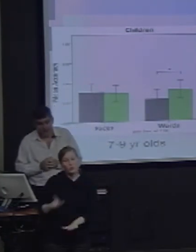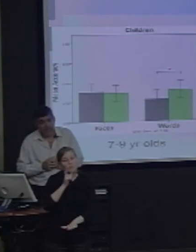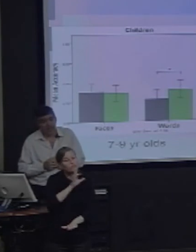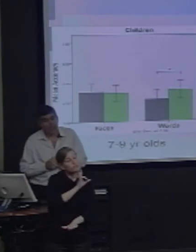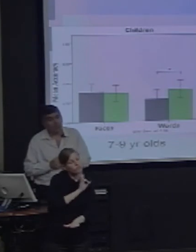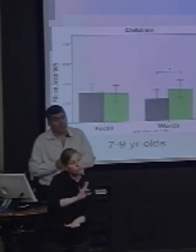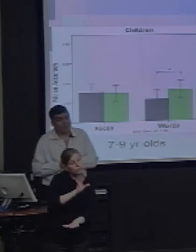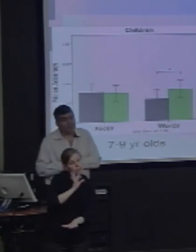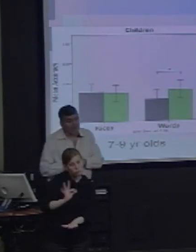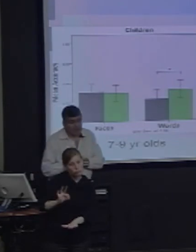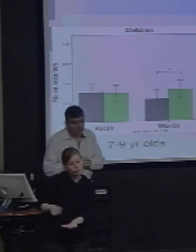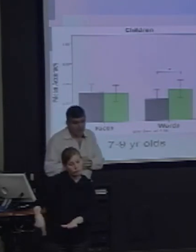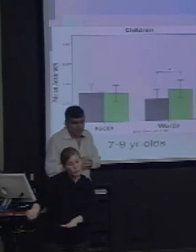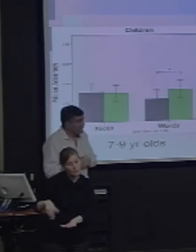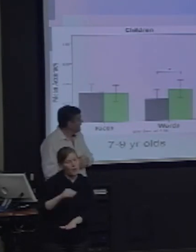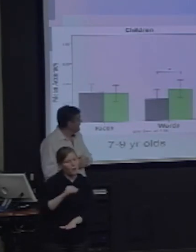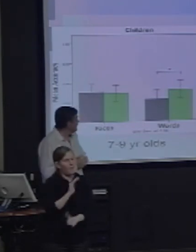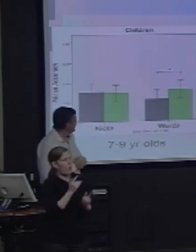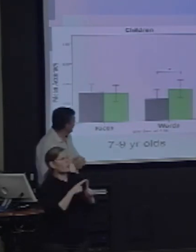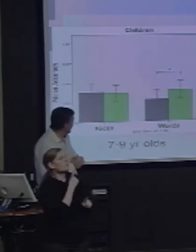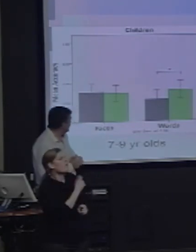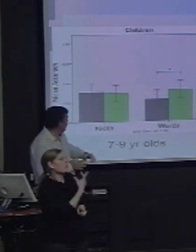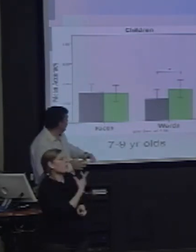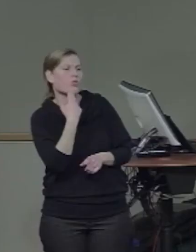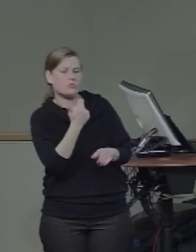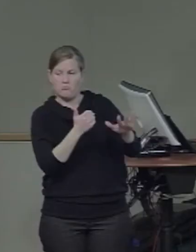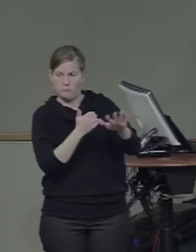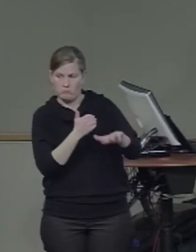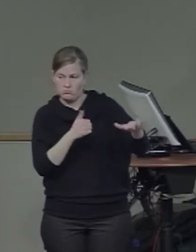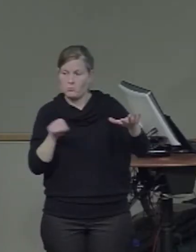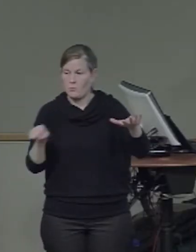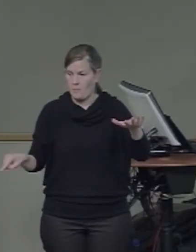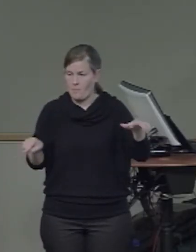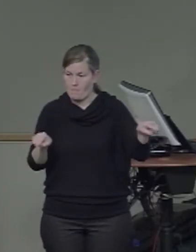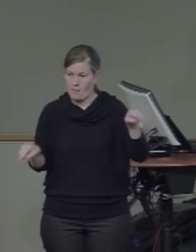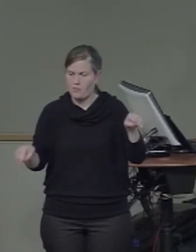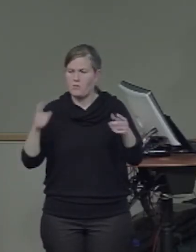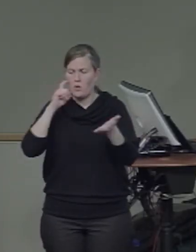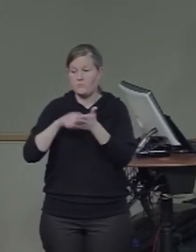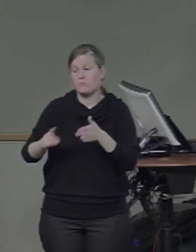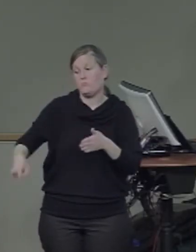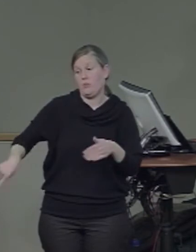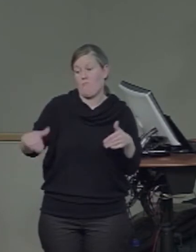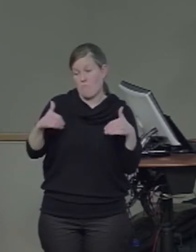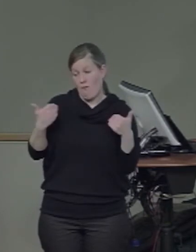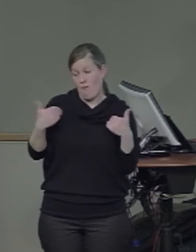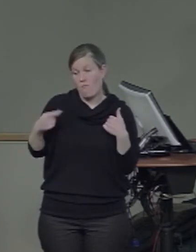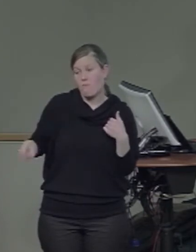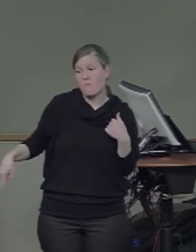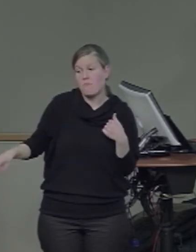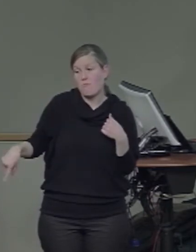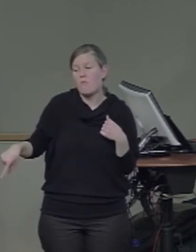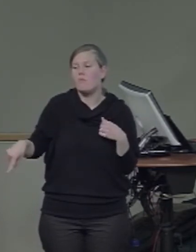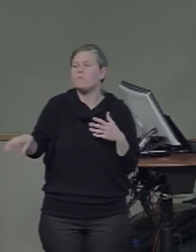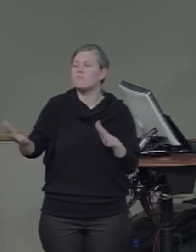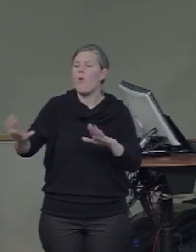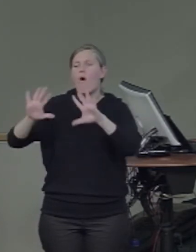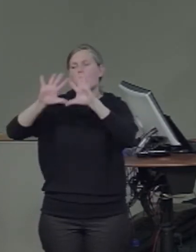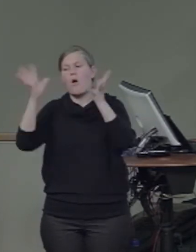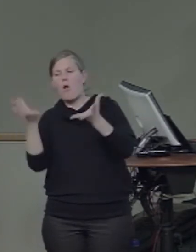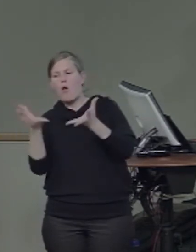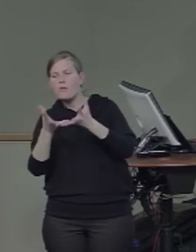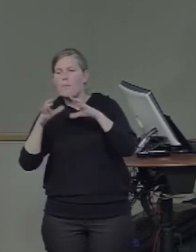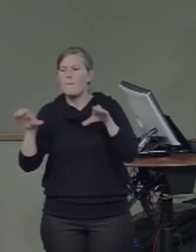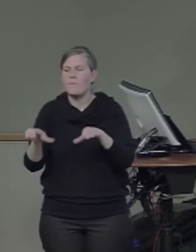-olds. And what we found is that in these younger children whose overall performance is worse than the adults,